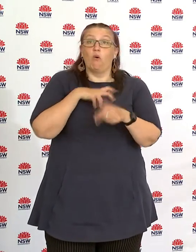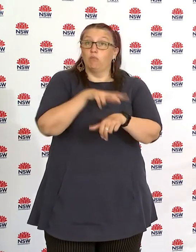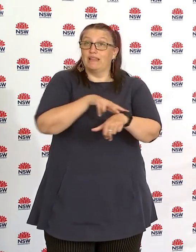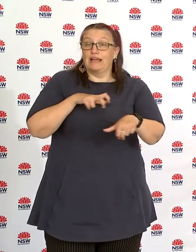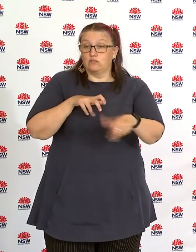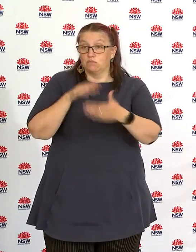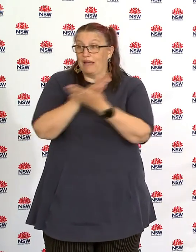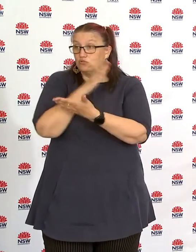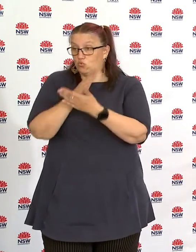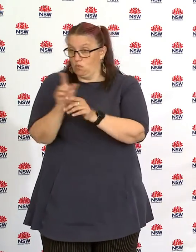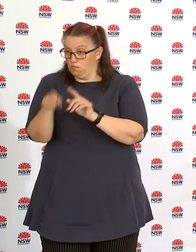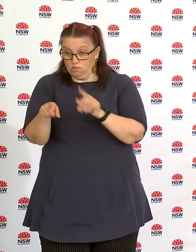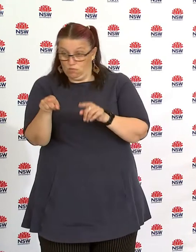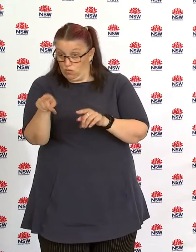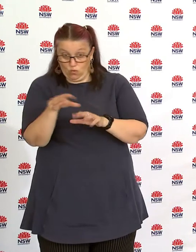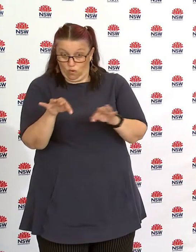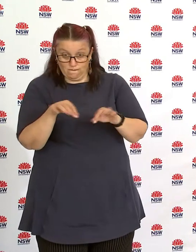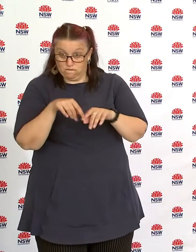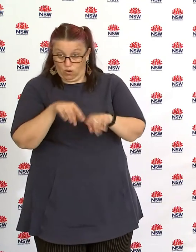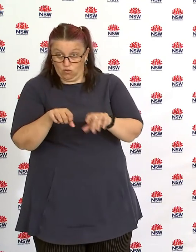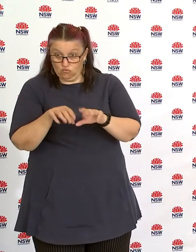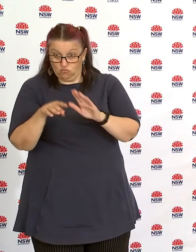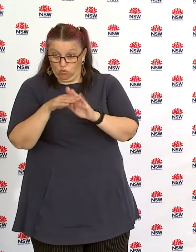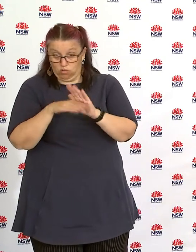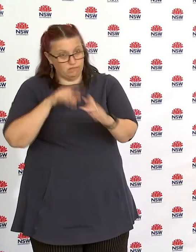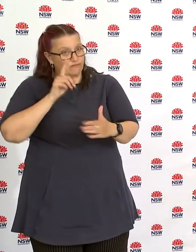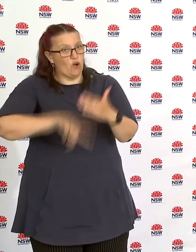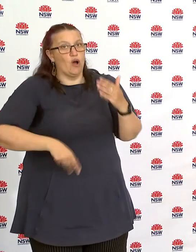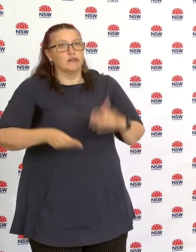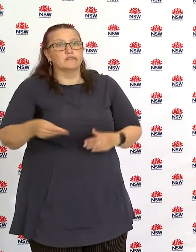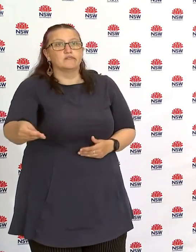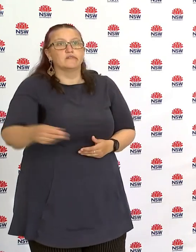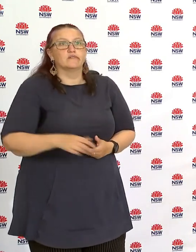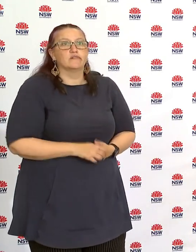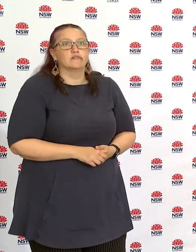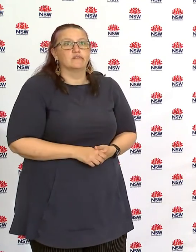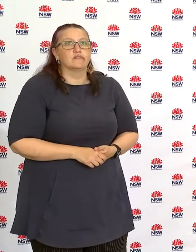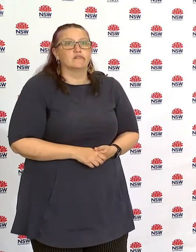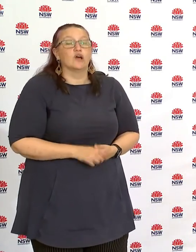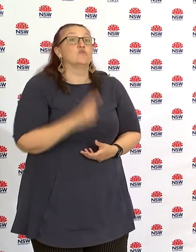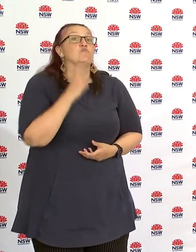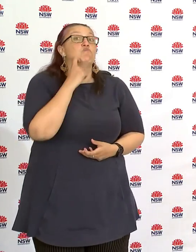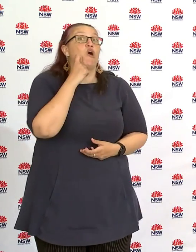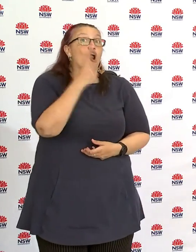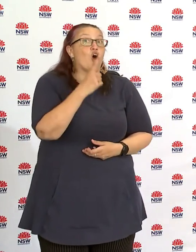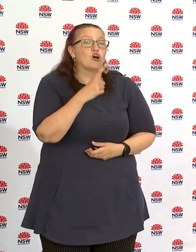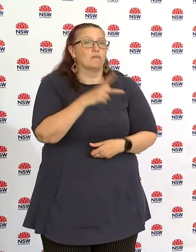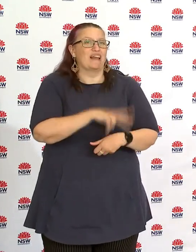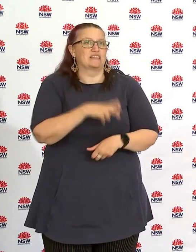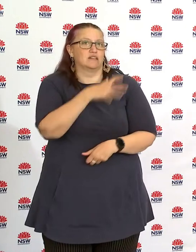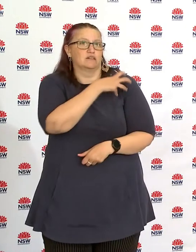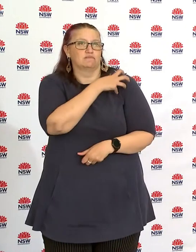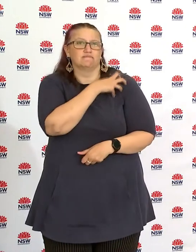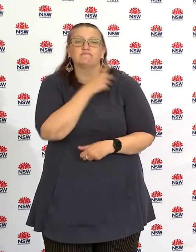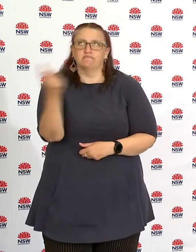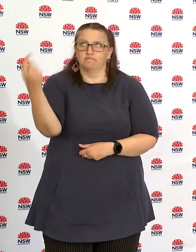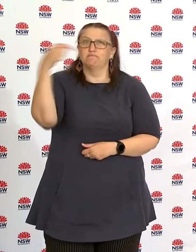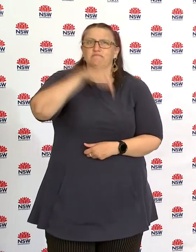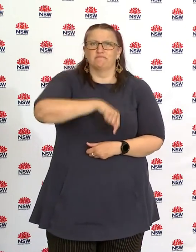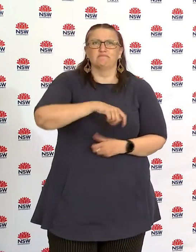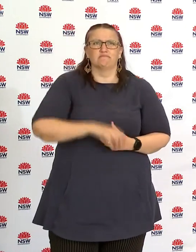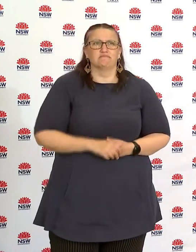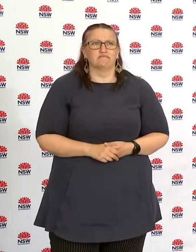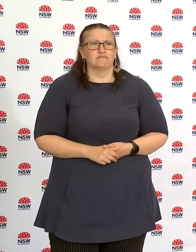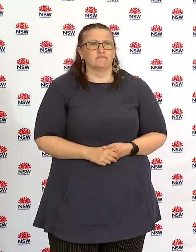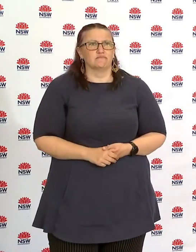and commissioner fuller will be here tomorrow to outline what some of those measures will include how are